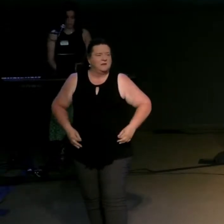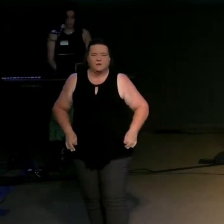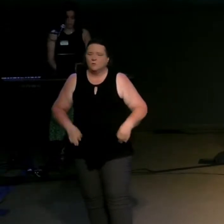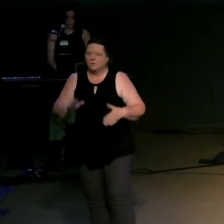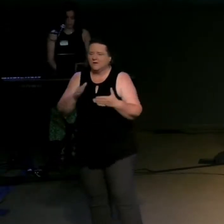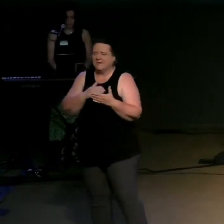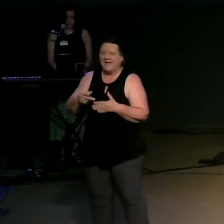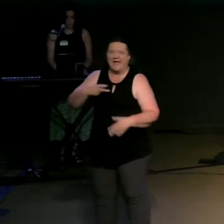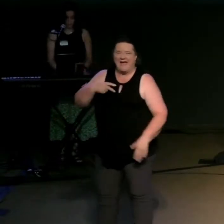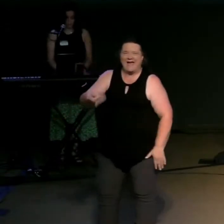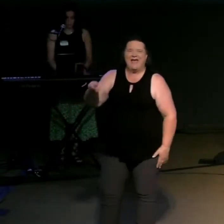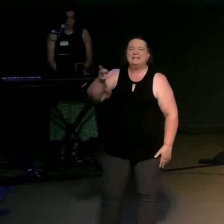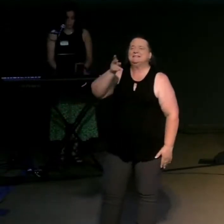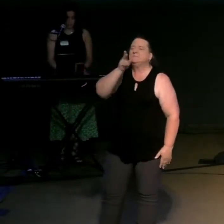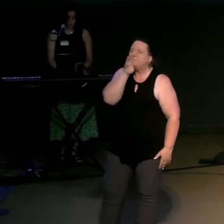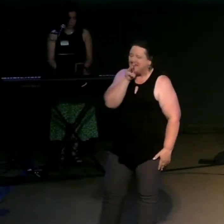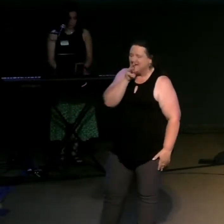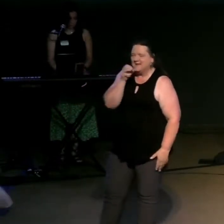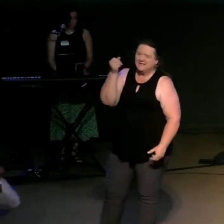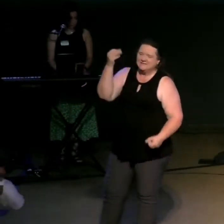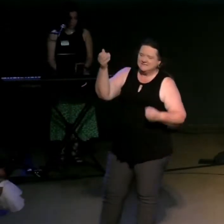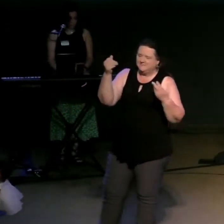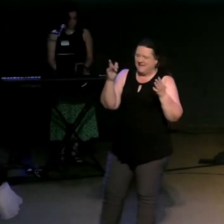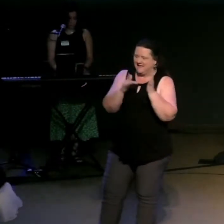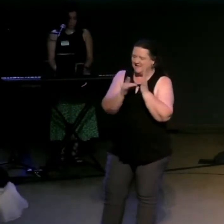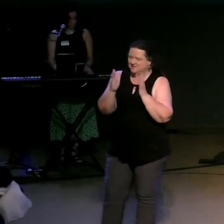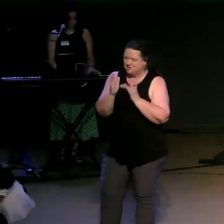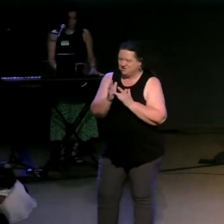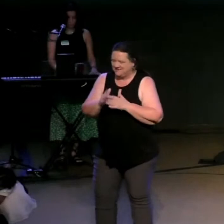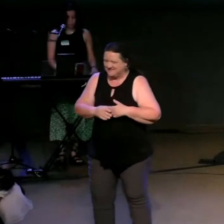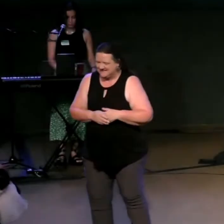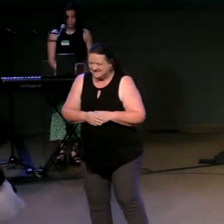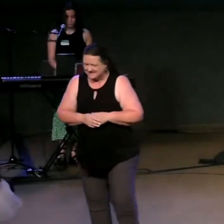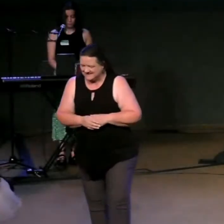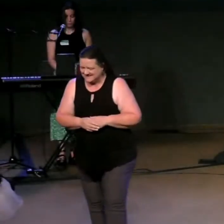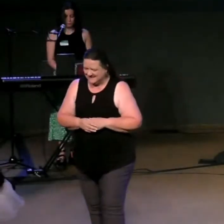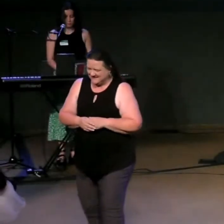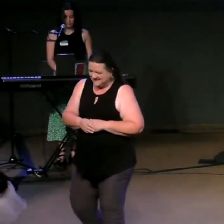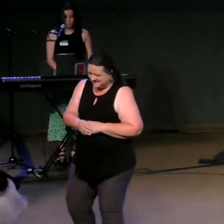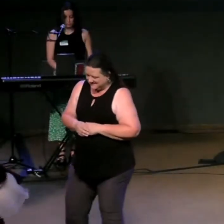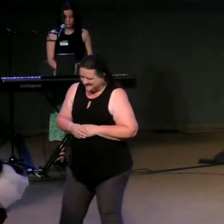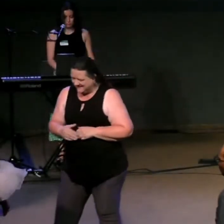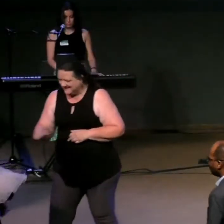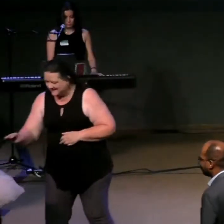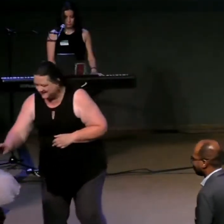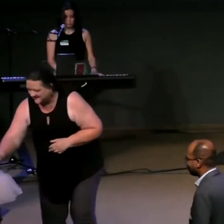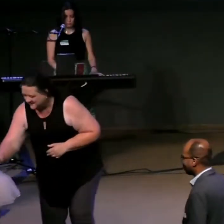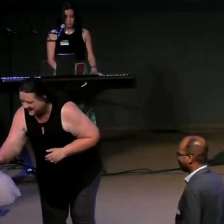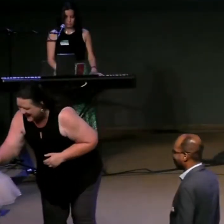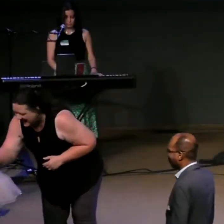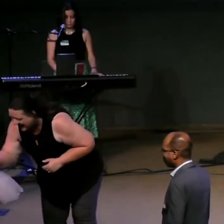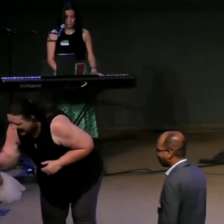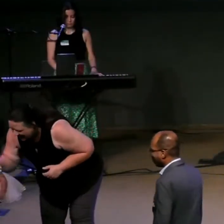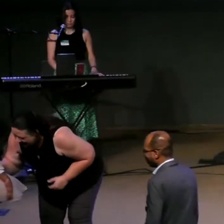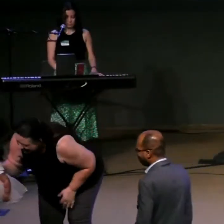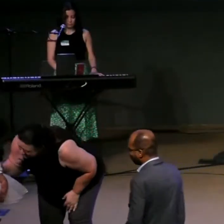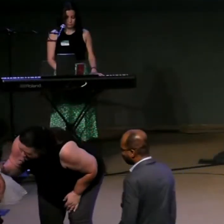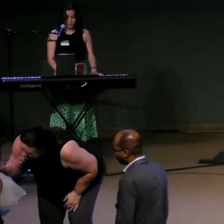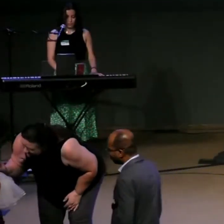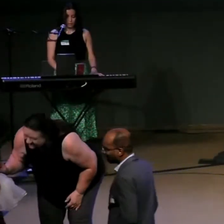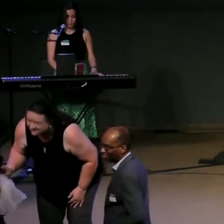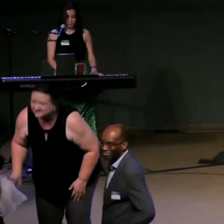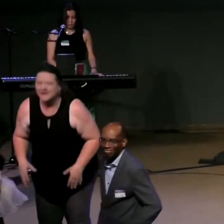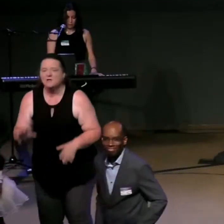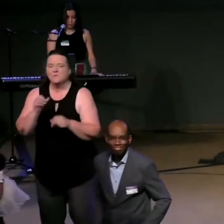speak jesus and if this is a new song for you i just want you to reflect on those words as we celebrate as we worship making jesus christ